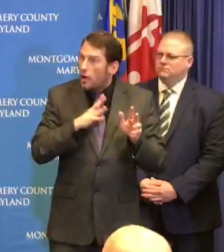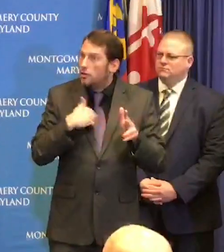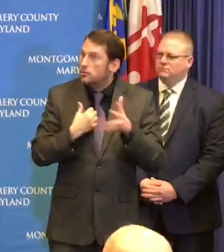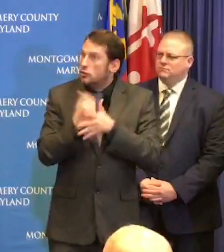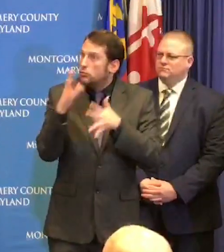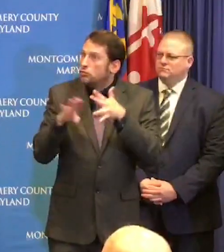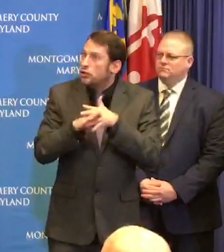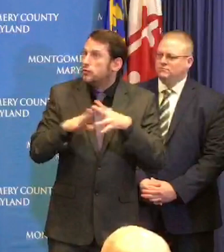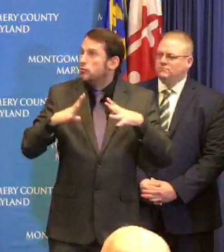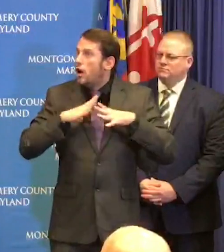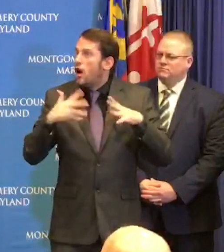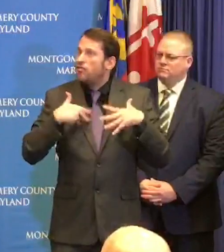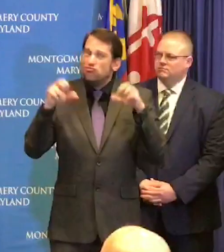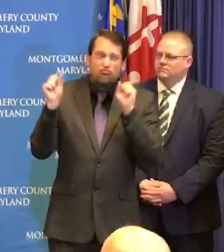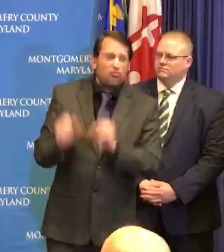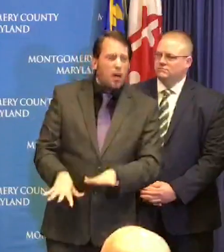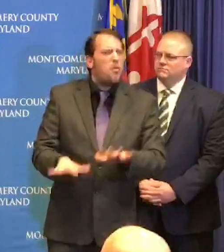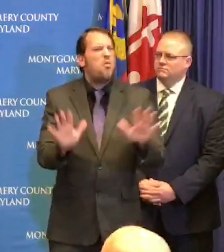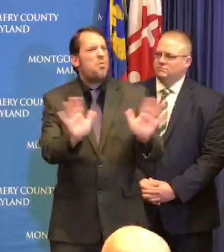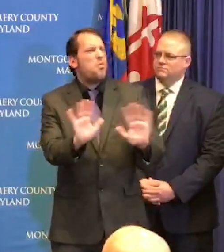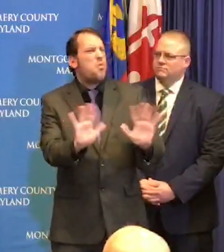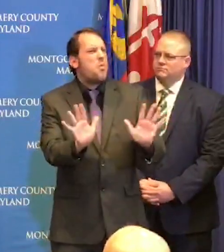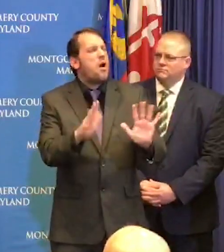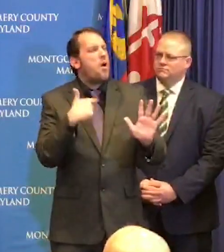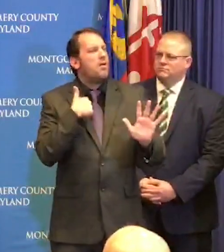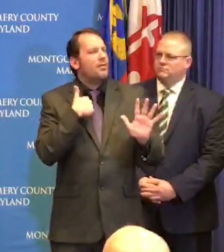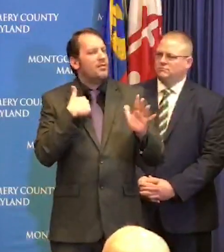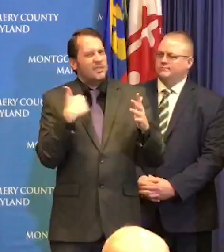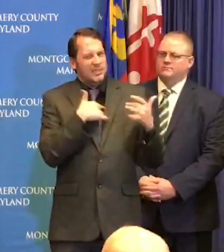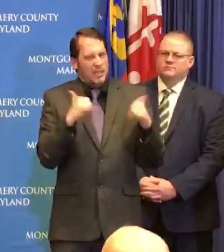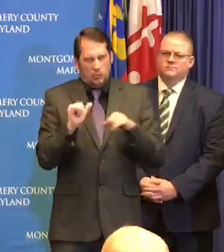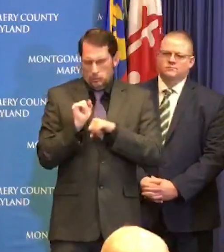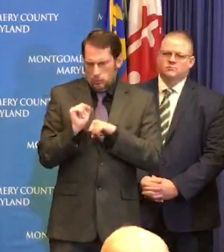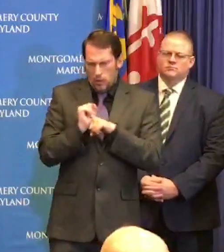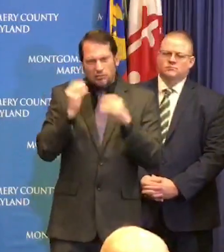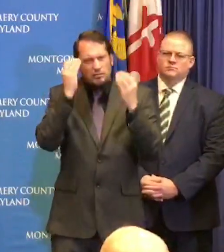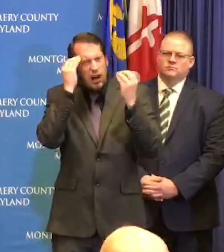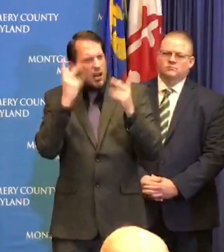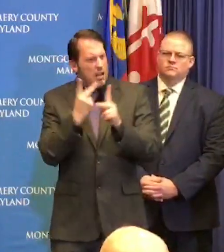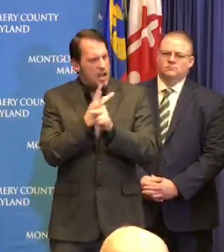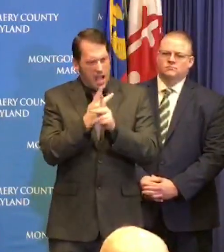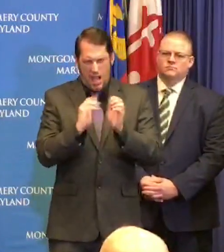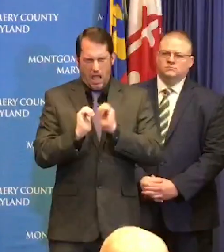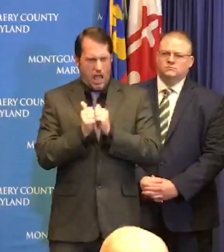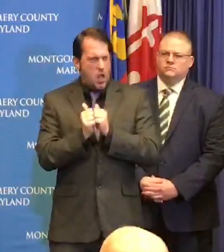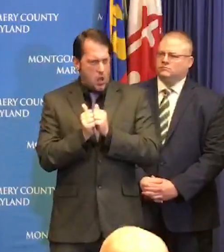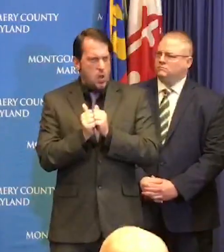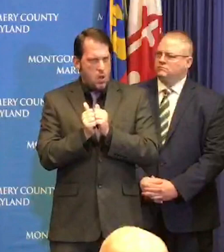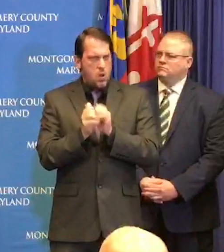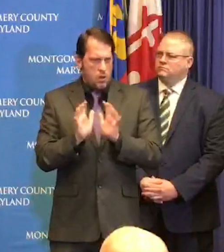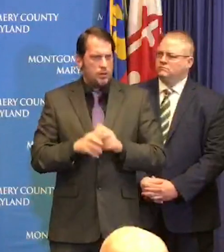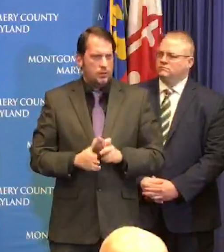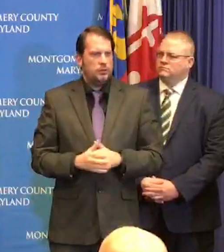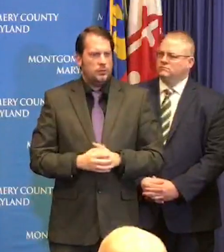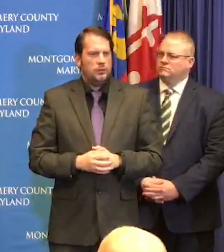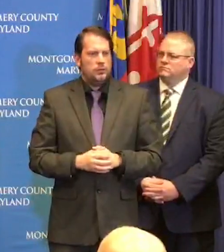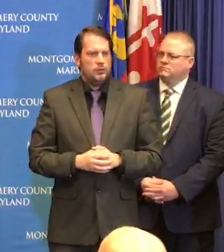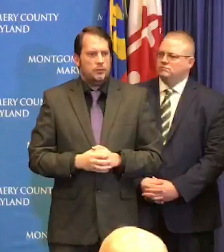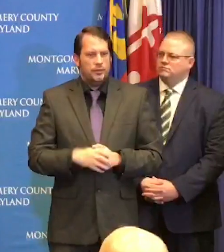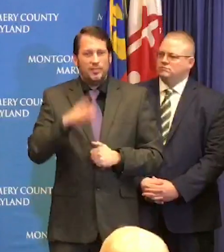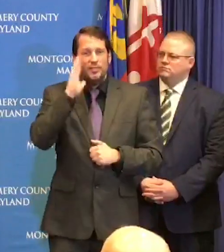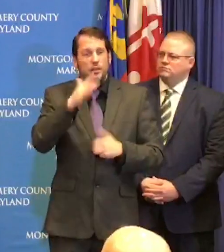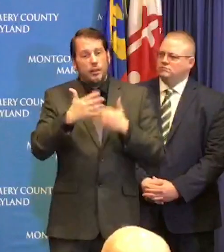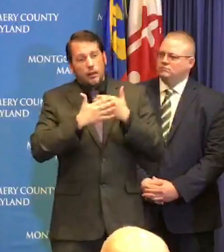this and figure out what makes the most sense given where we are right now today because as mr. Elrich said everything has been changing hourly